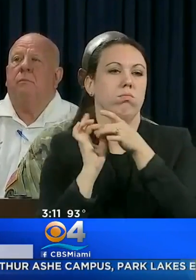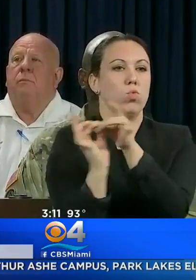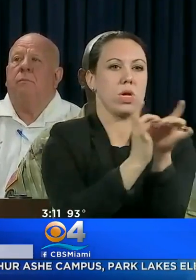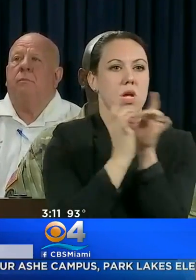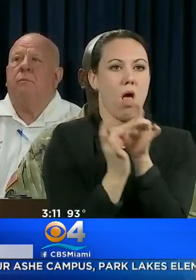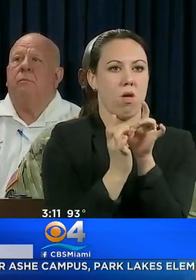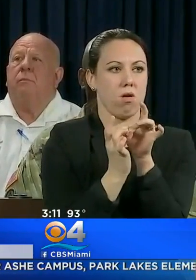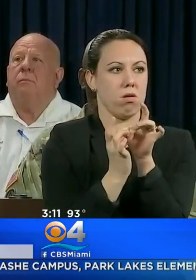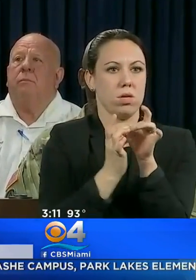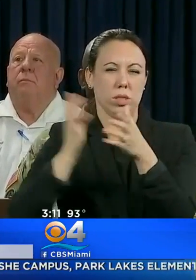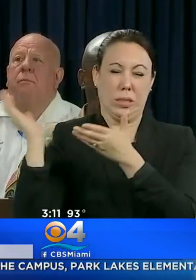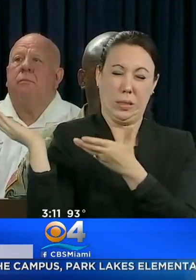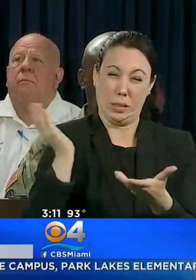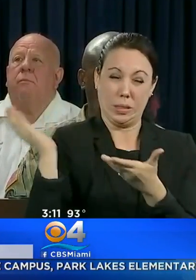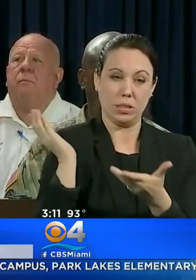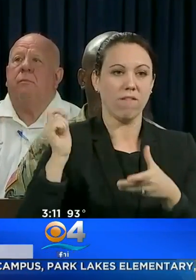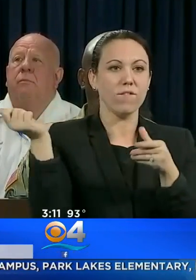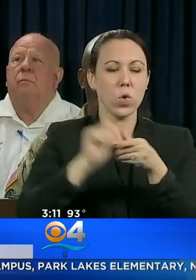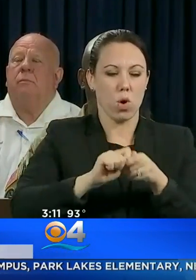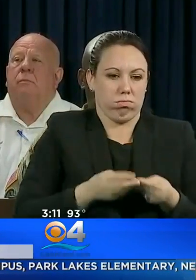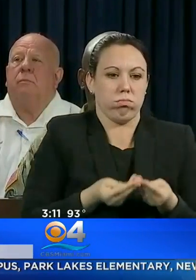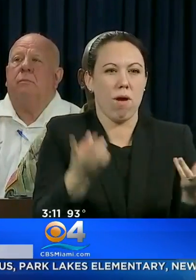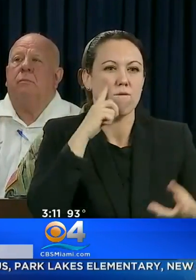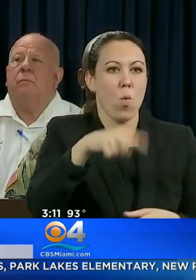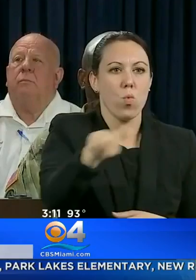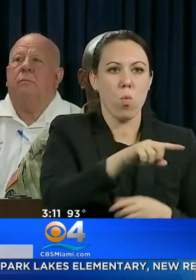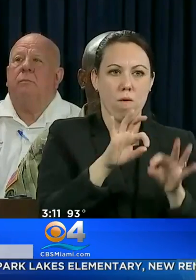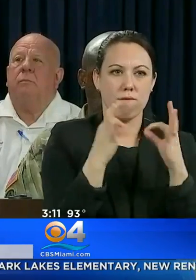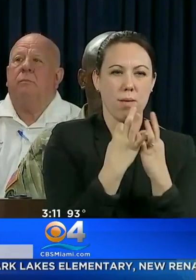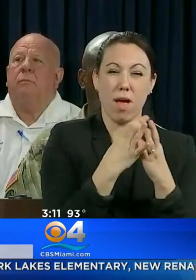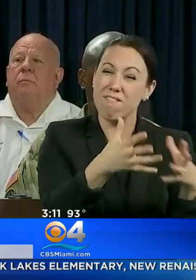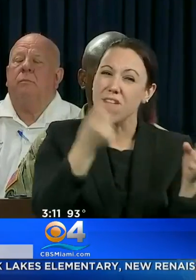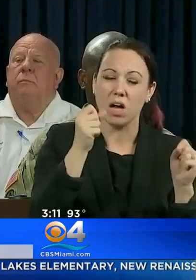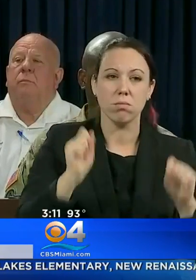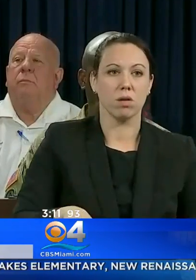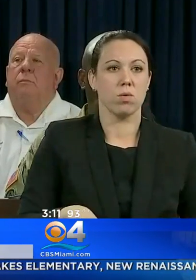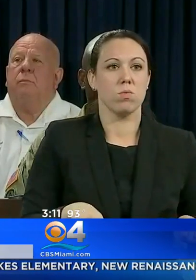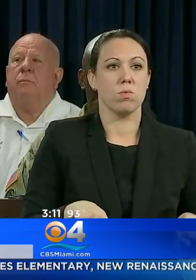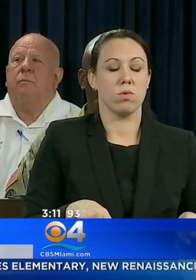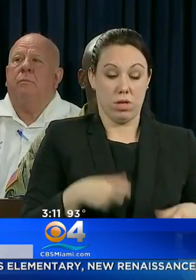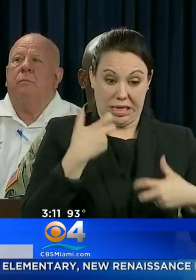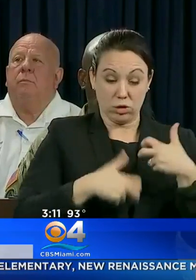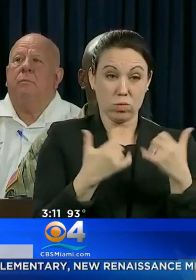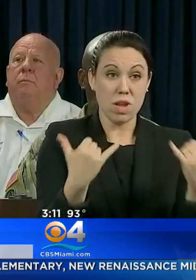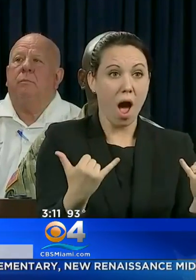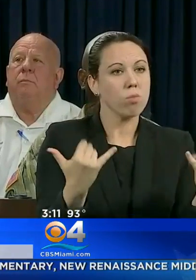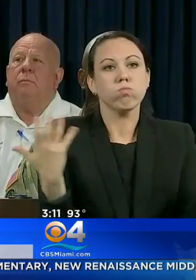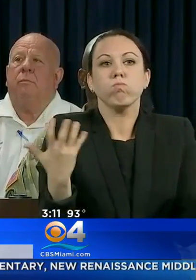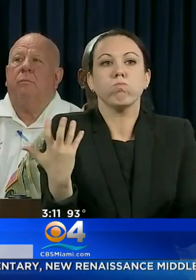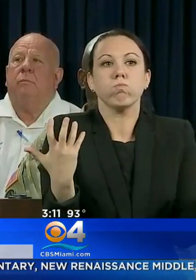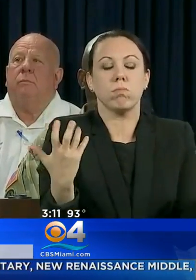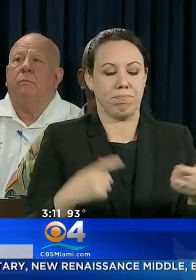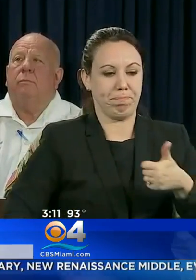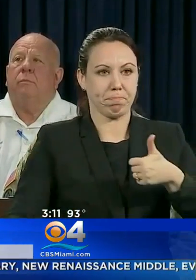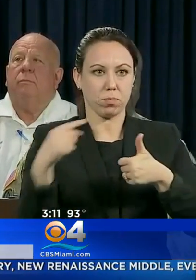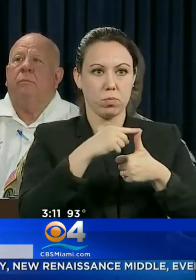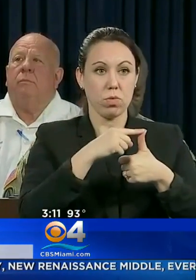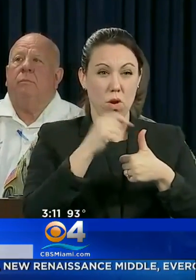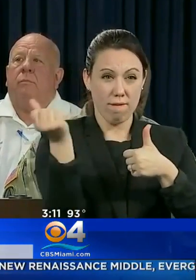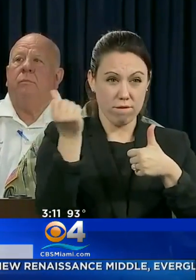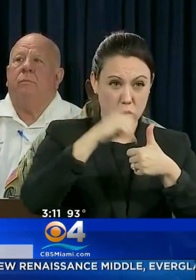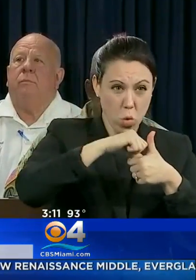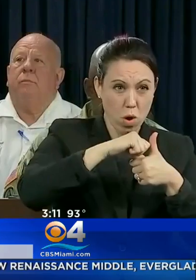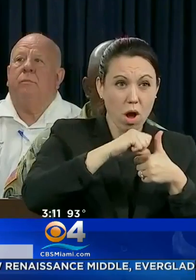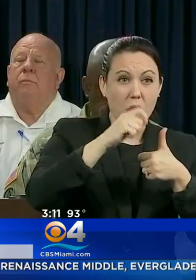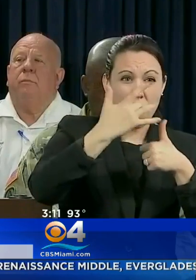TO GET FUEL TO FAMILIES AS FAST AS POSSIBLE. THE ISSUES AS OF NOW INCLUDE FUEL AVAILABILITY